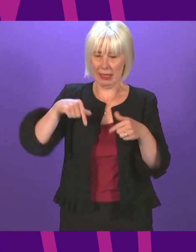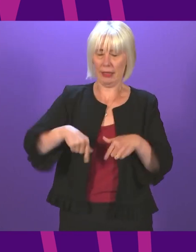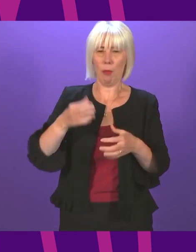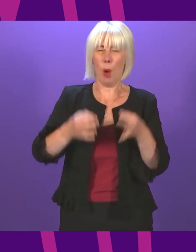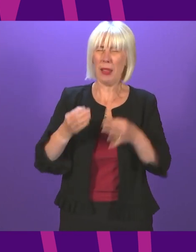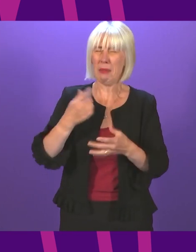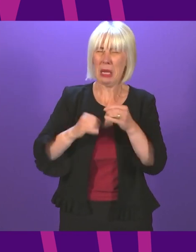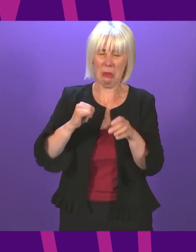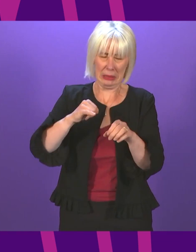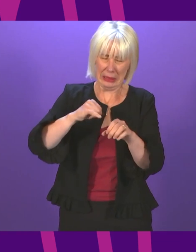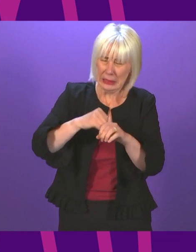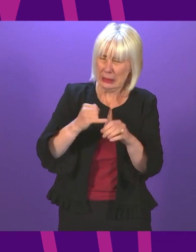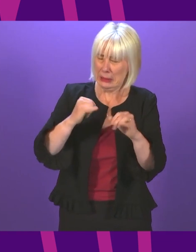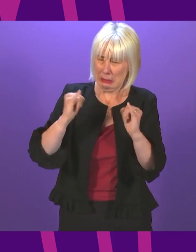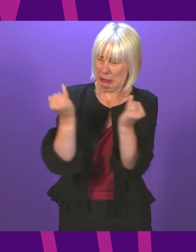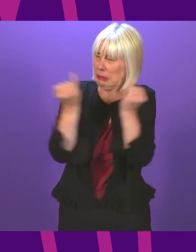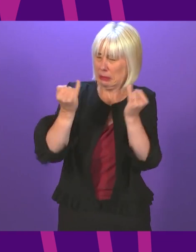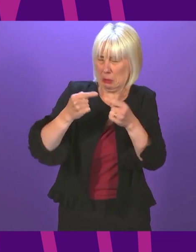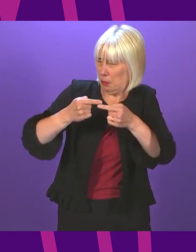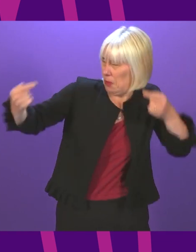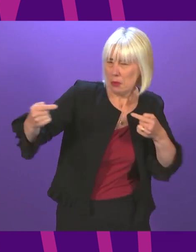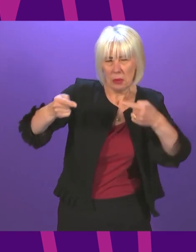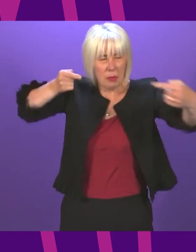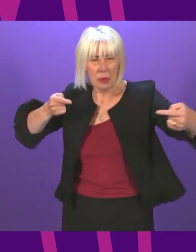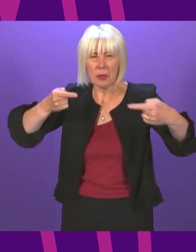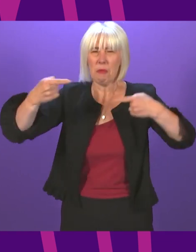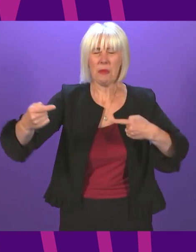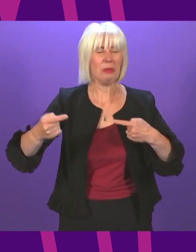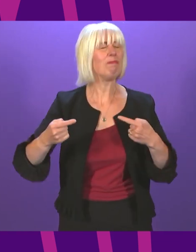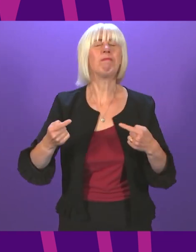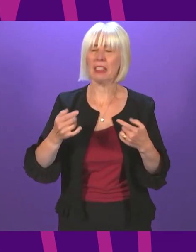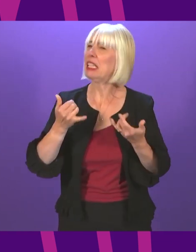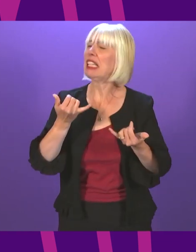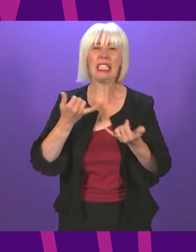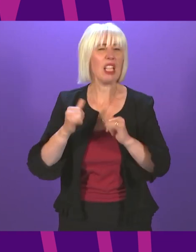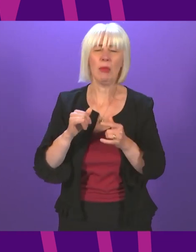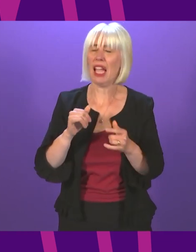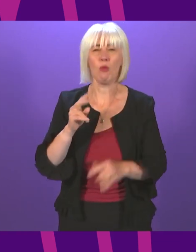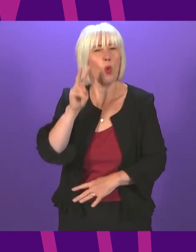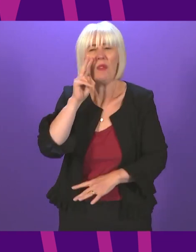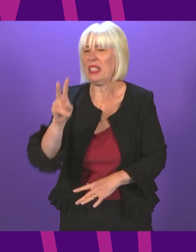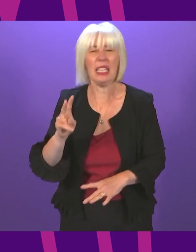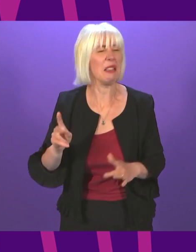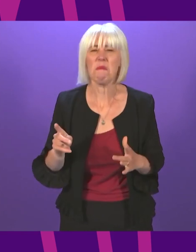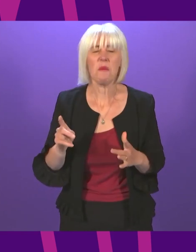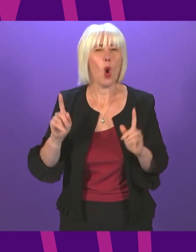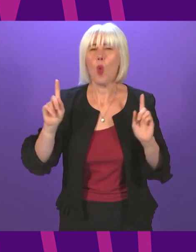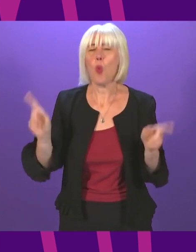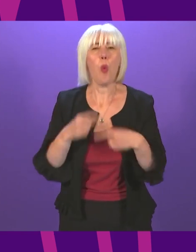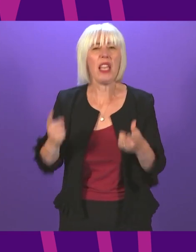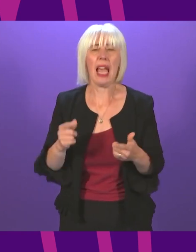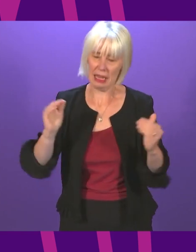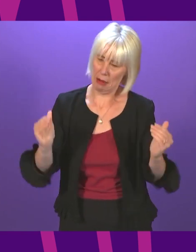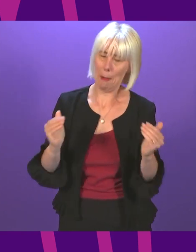polarised. And because of that, we have sometimes seemed collectively incapable of properly living up to the expectations